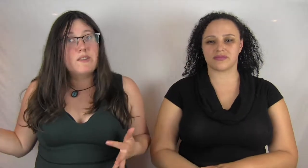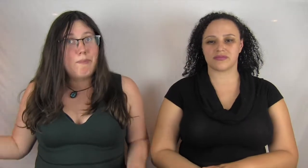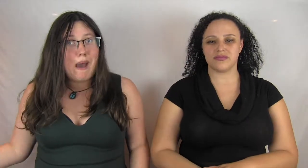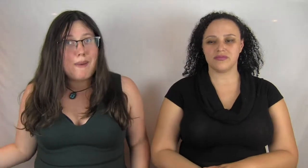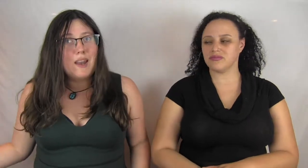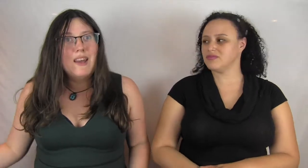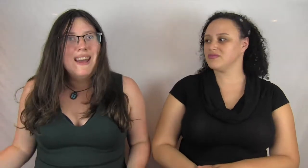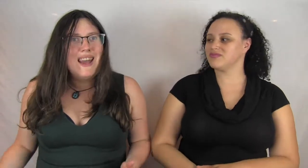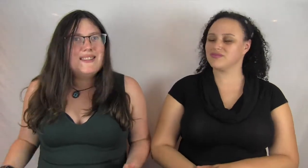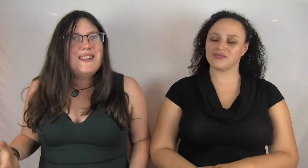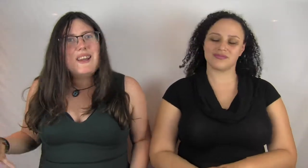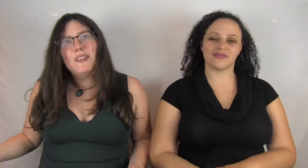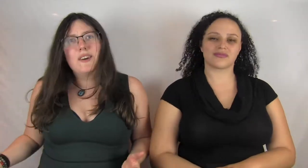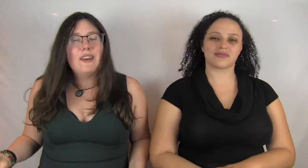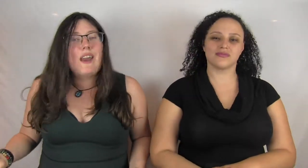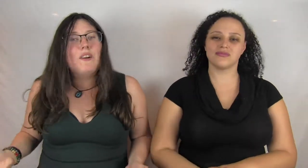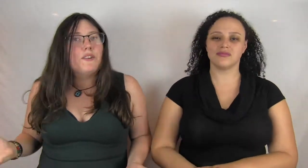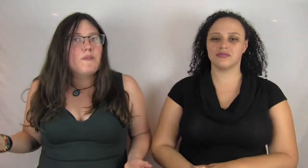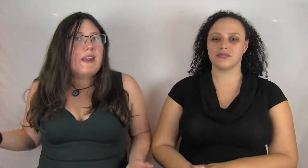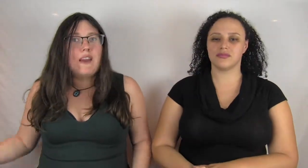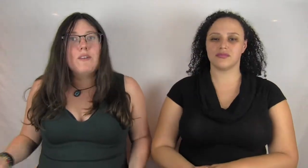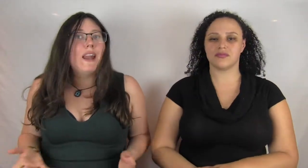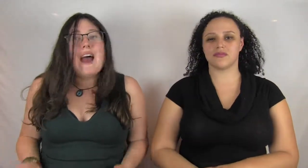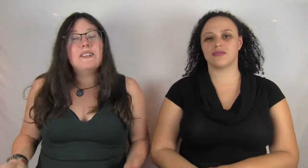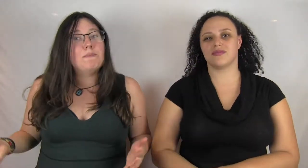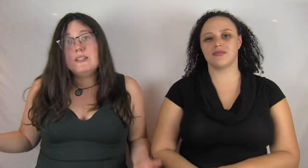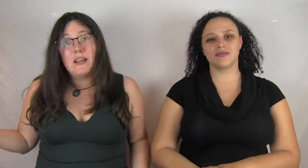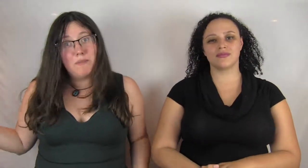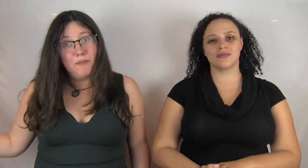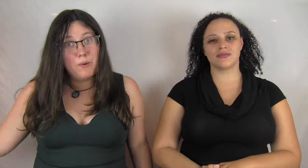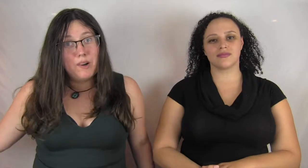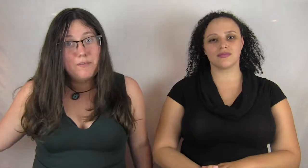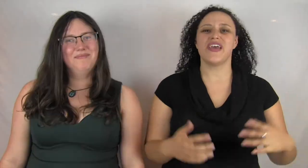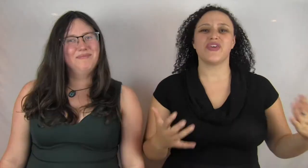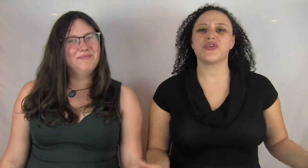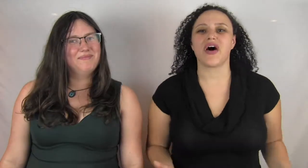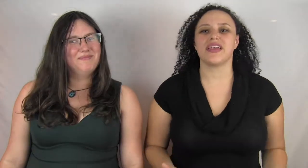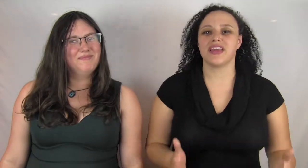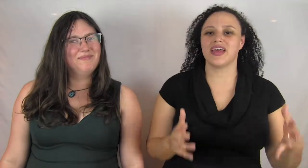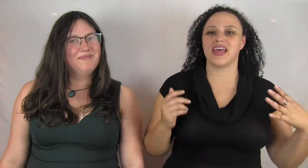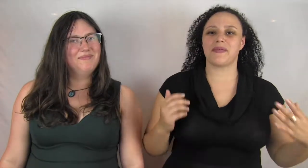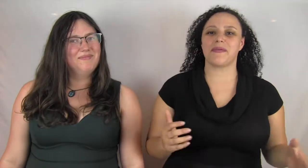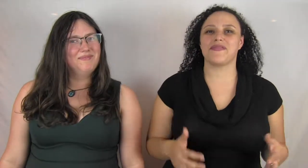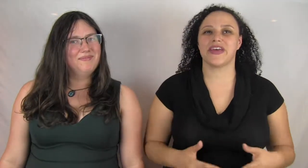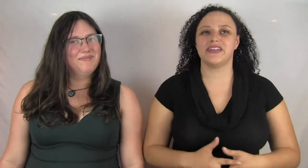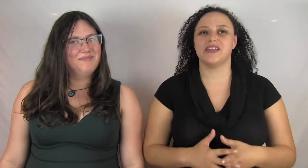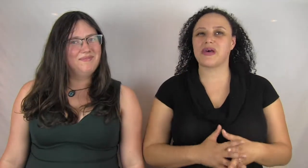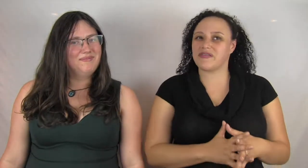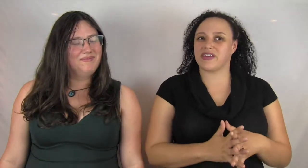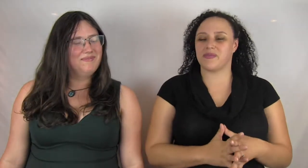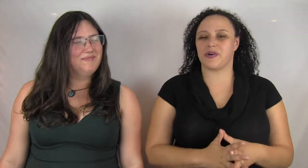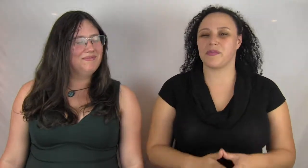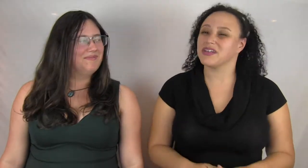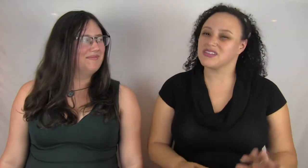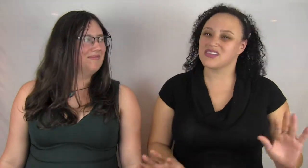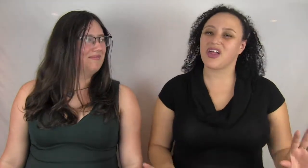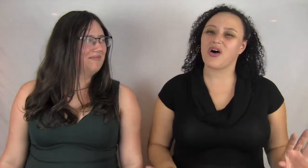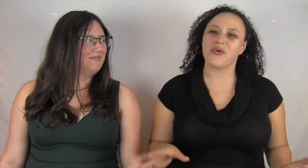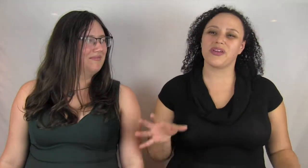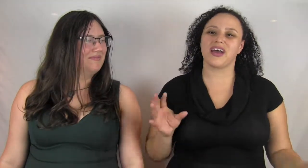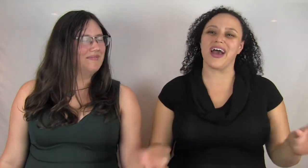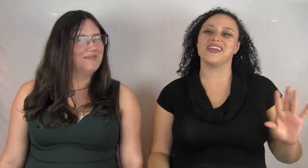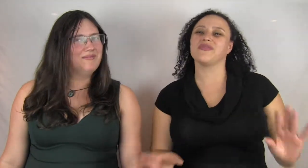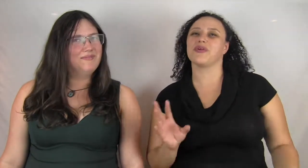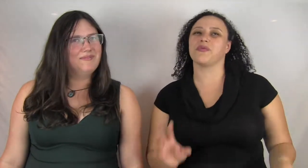already fans of Batman. It's a nice look at the character from an angle that hasn't been done before. If you're not a Batman fan, you might find the book a bit